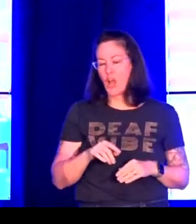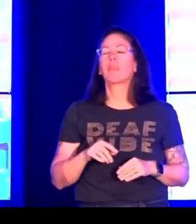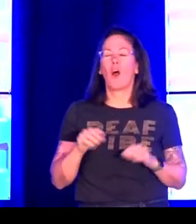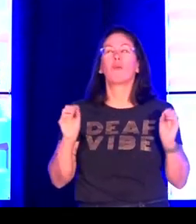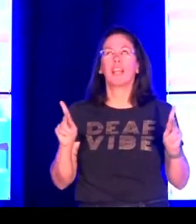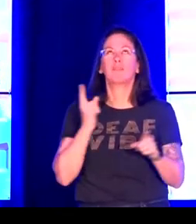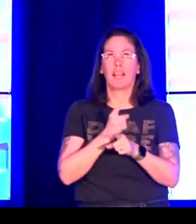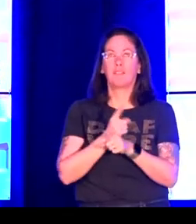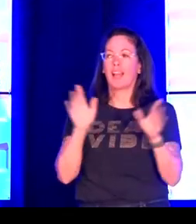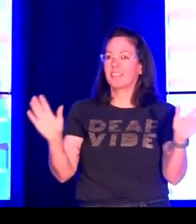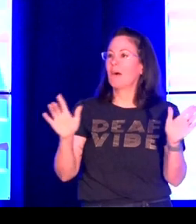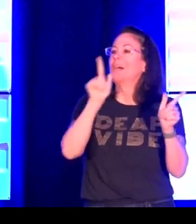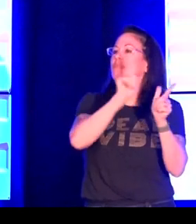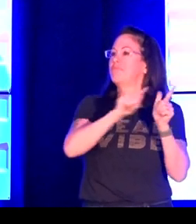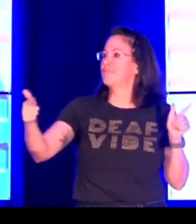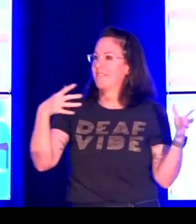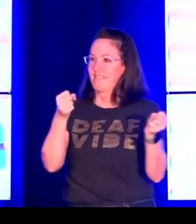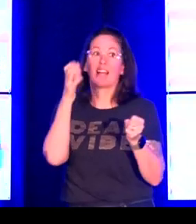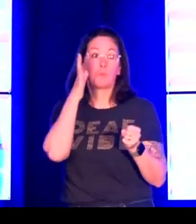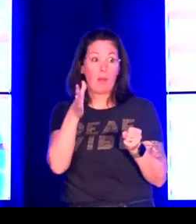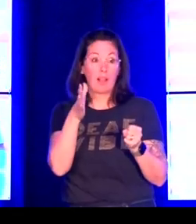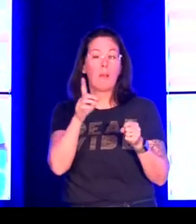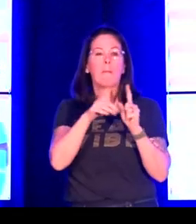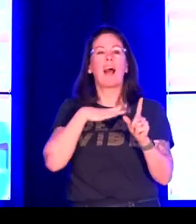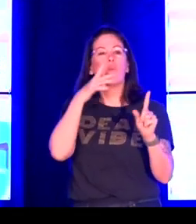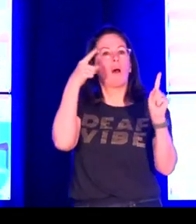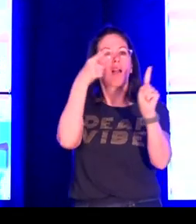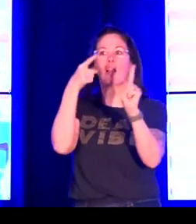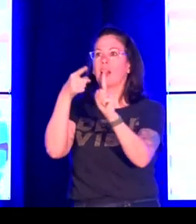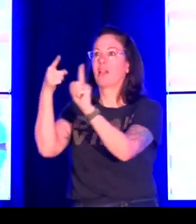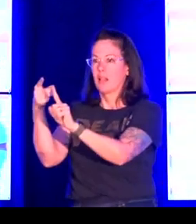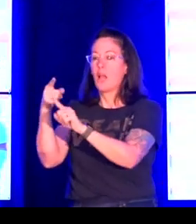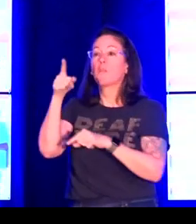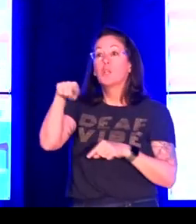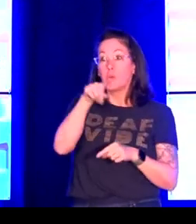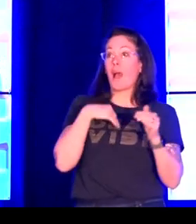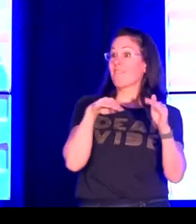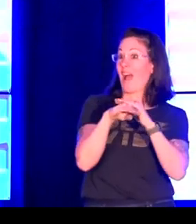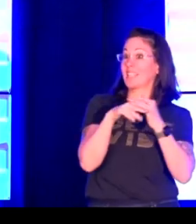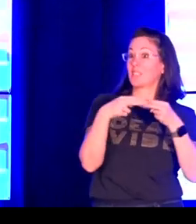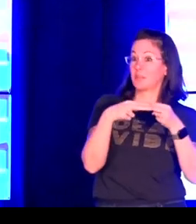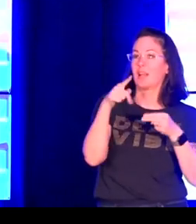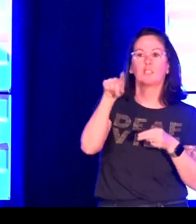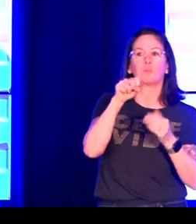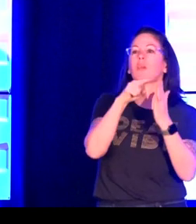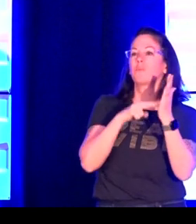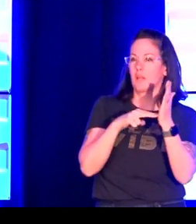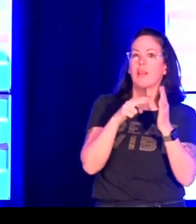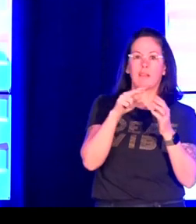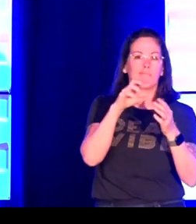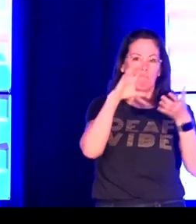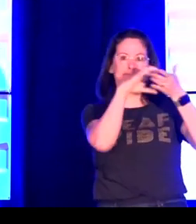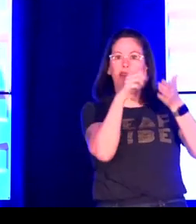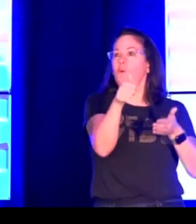And I know that I don't want to go through and read each and every one of these in depth. So I'm going to touch on the main points